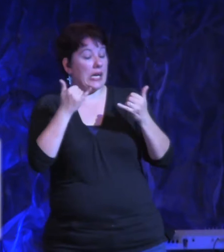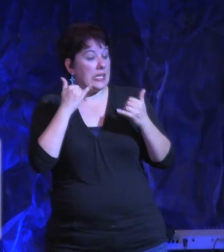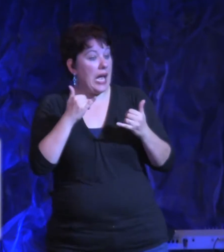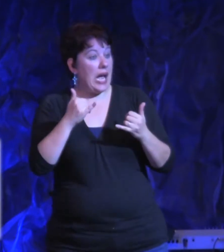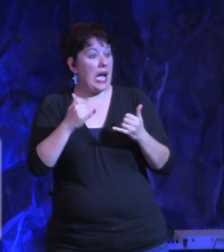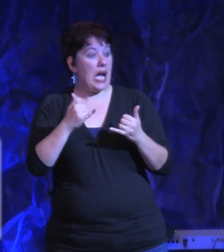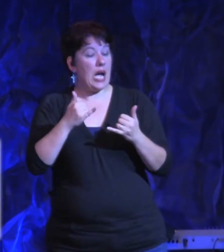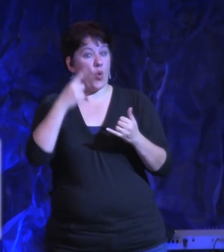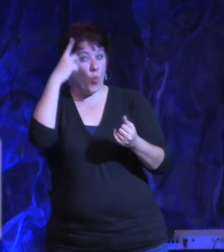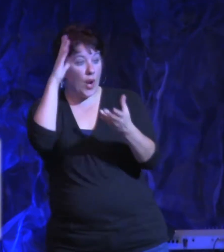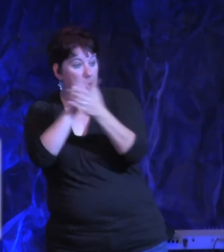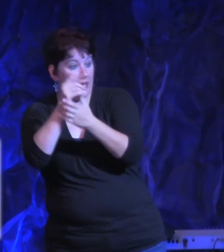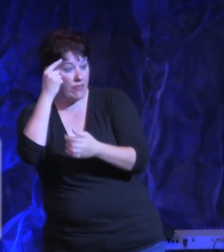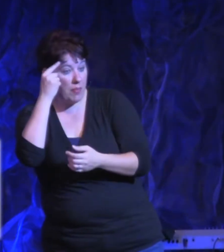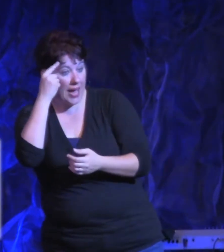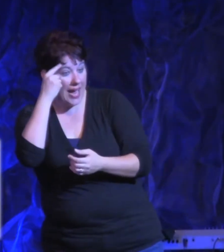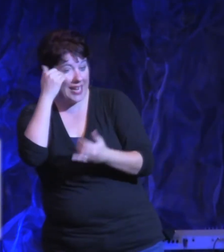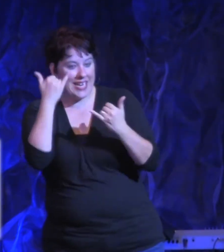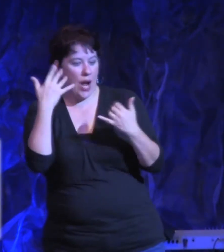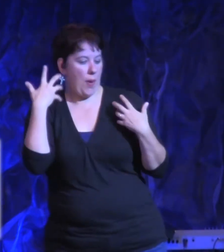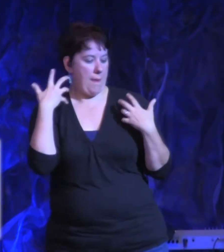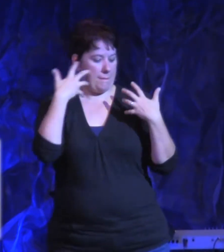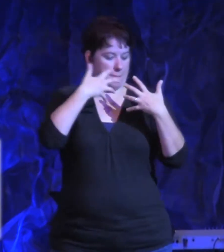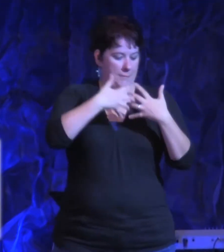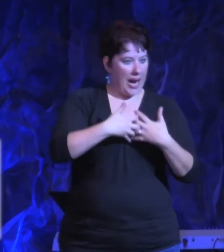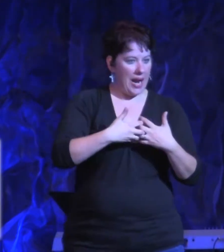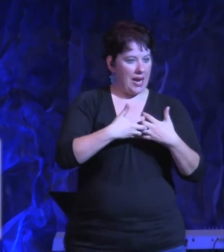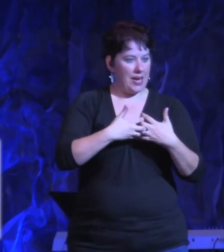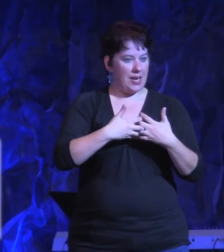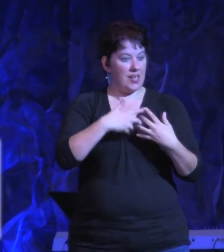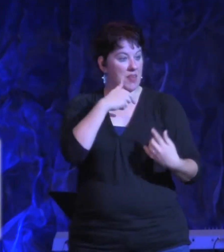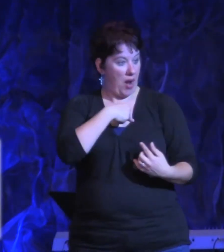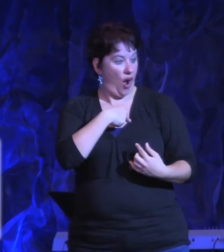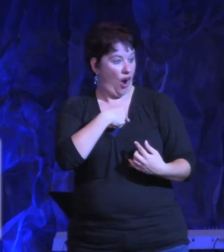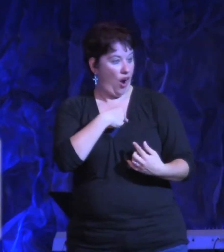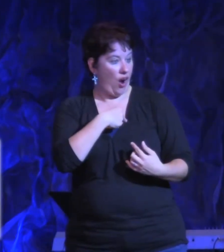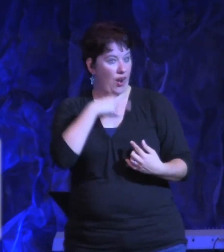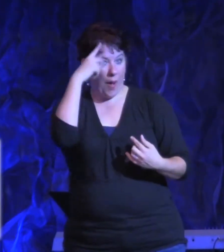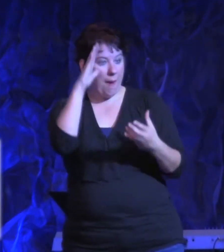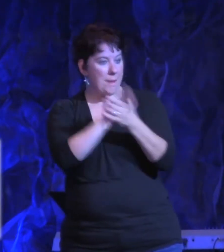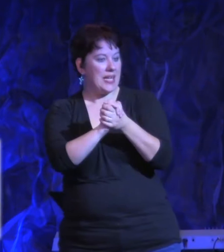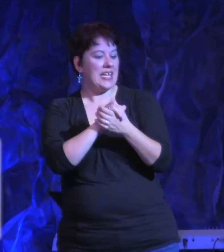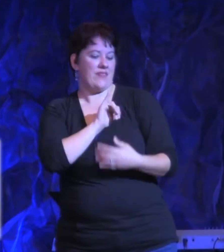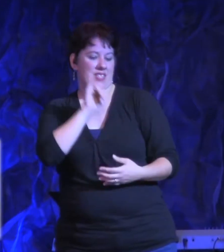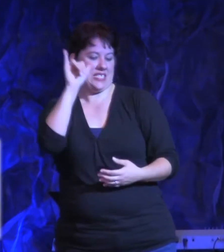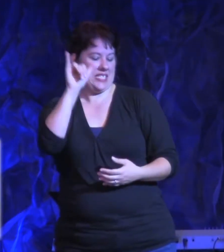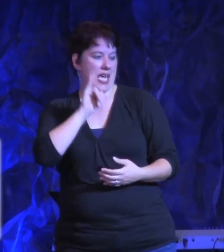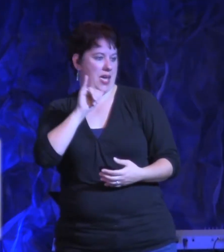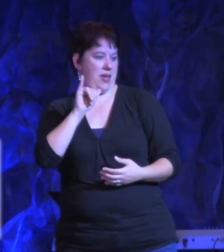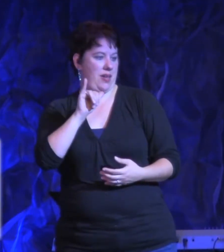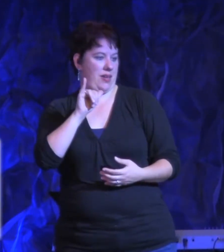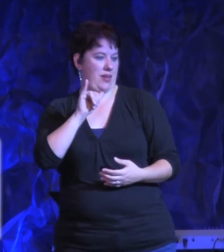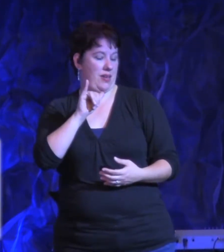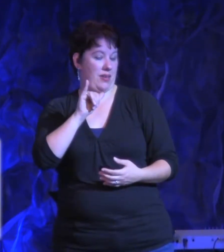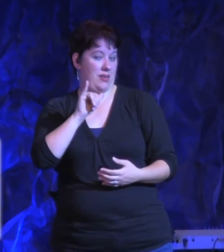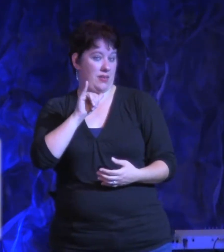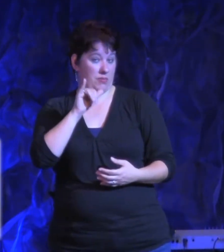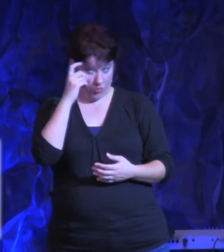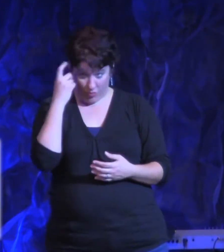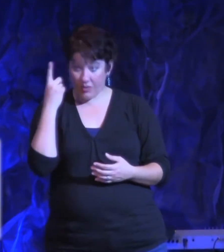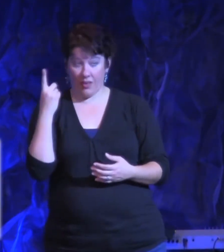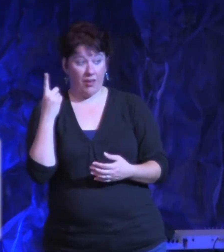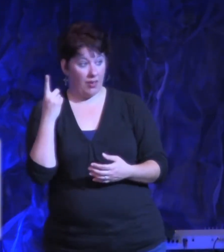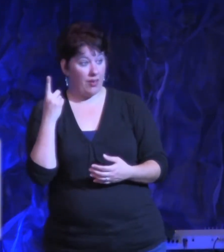head begins to fall in my heart. And all of a sudden, bless the Lord, I think I believe this. Amen. Come on. Are y'all with me out there?